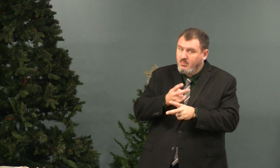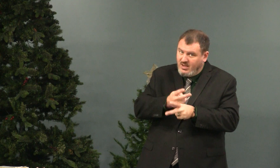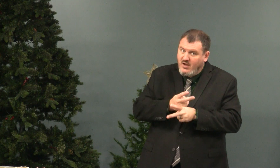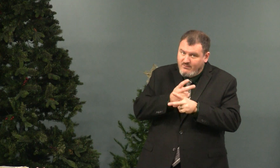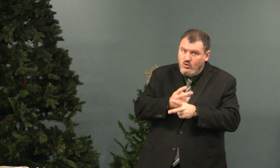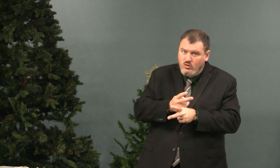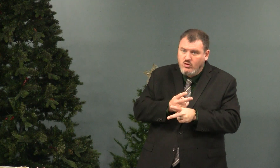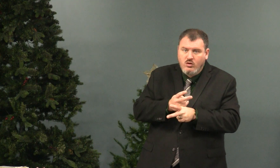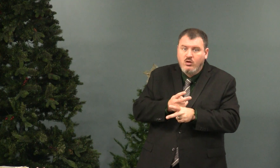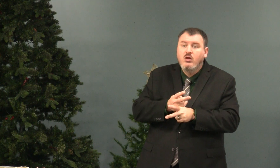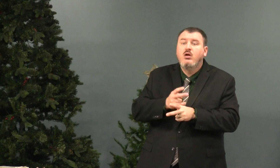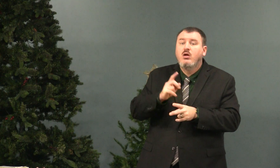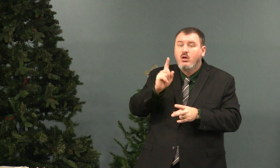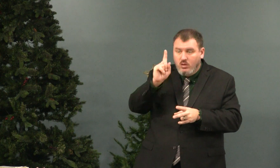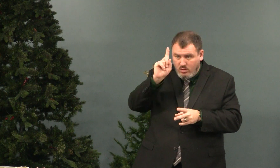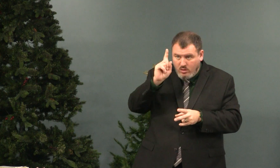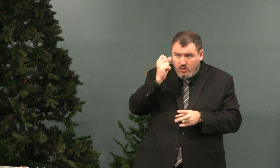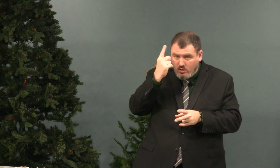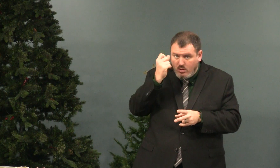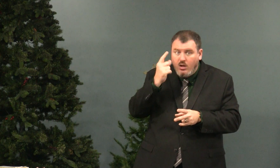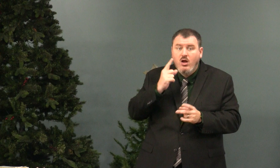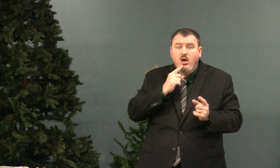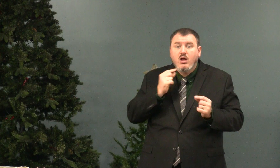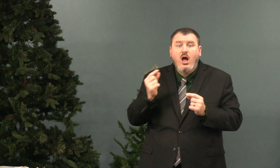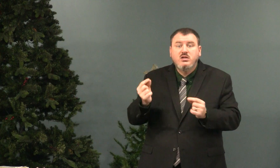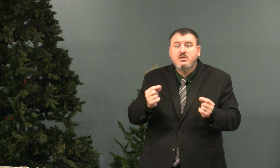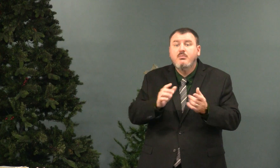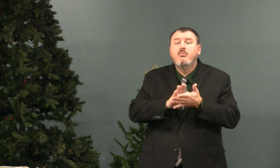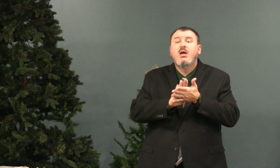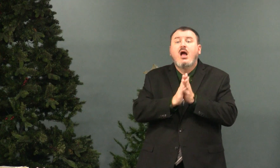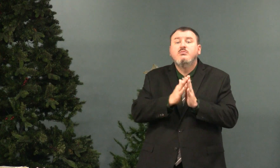Be careful. And understand gossip